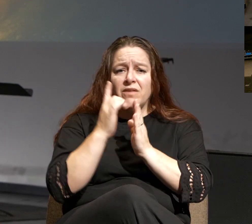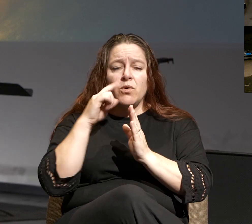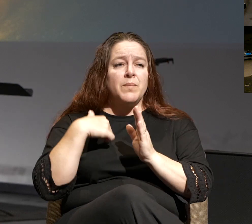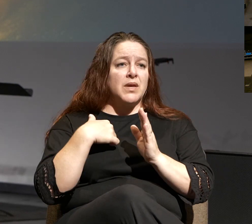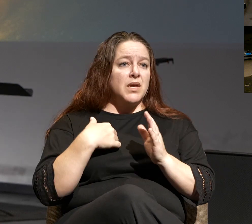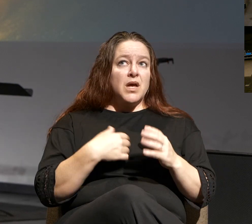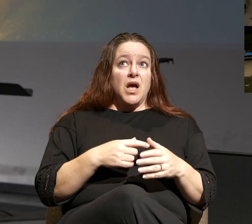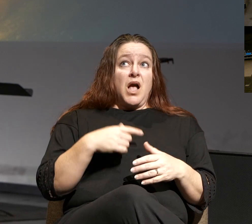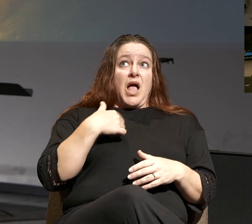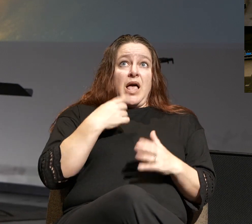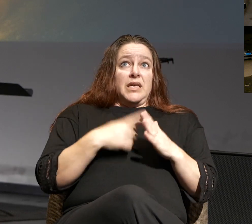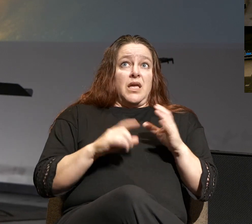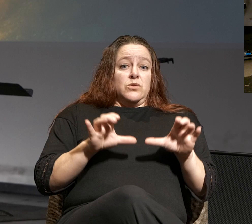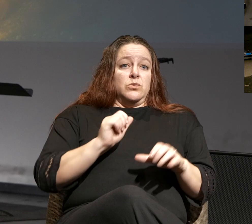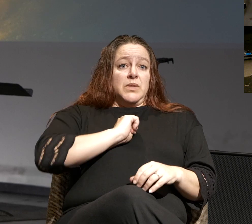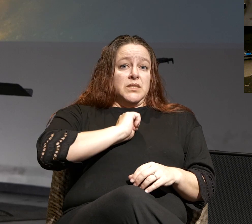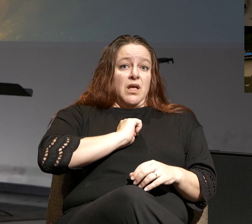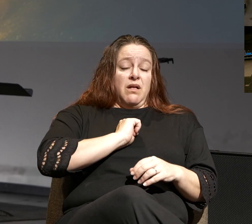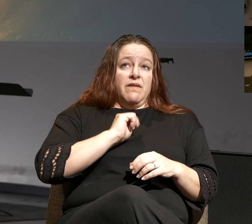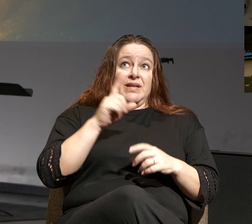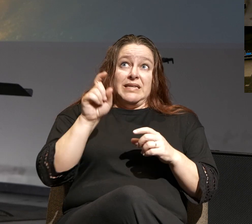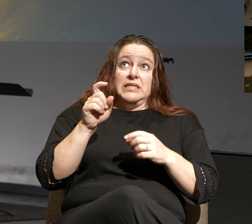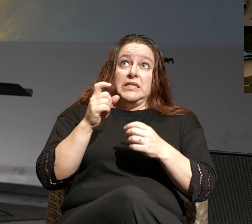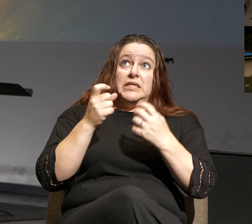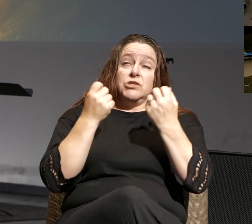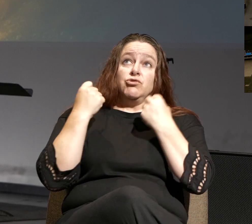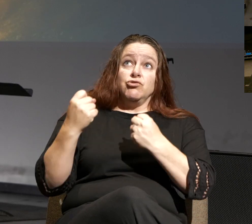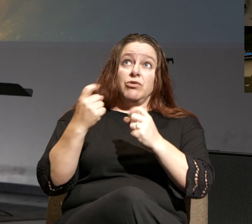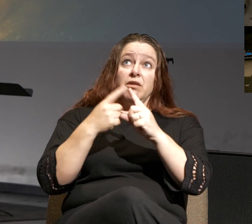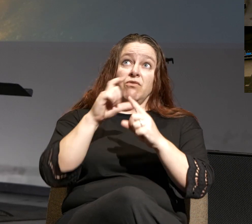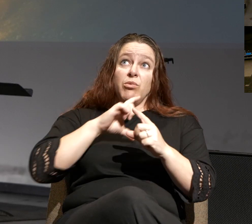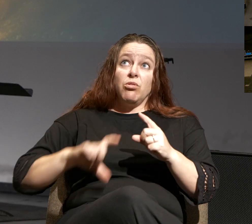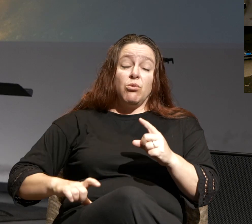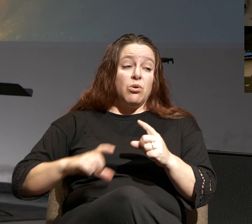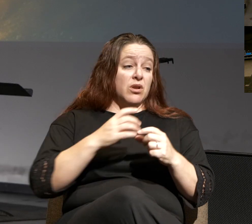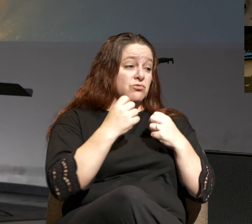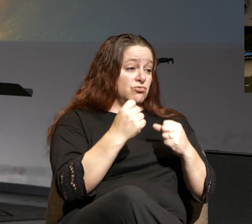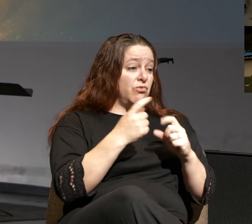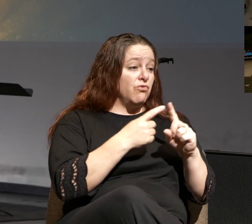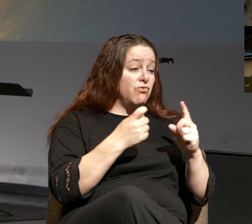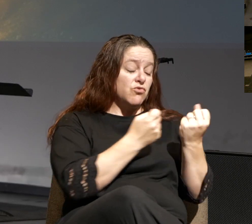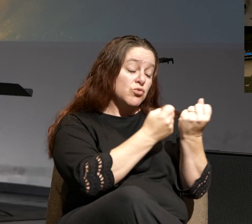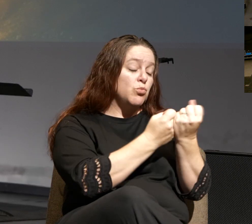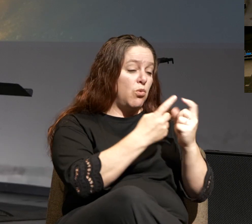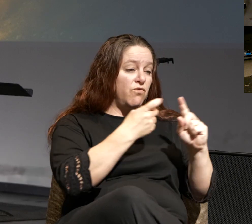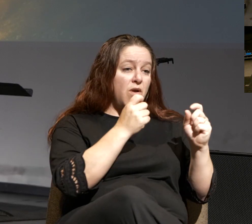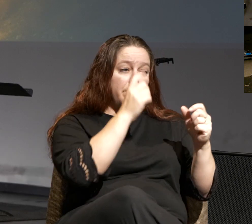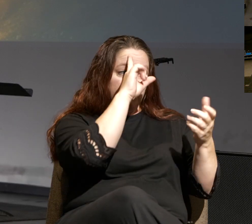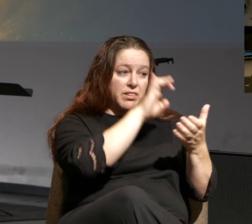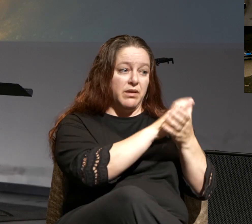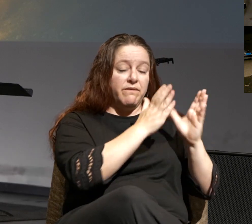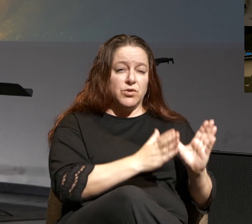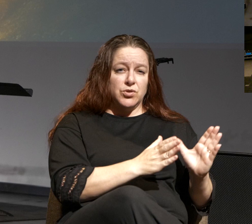He needs the strength of the Lord and the support of believers all around the world.